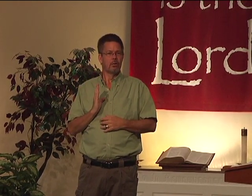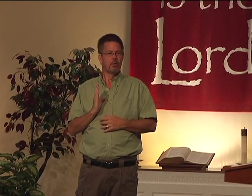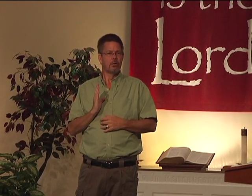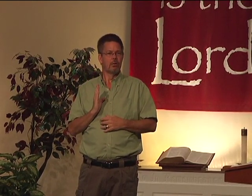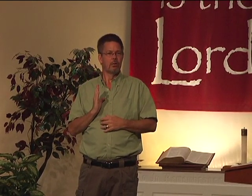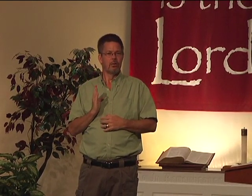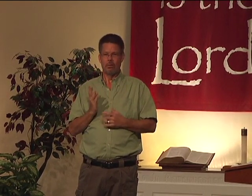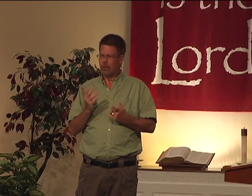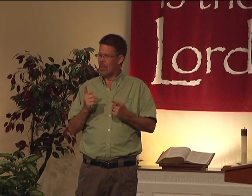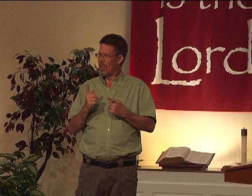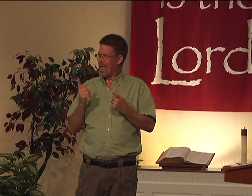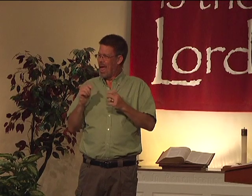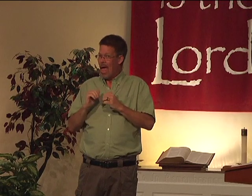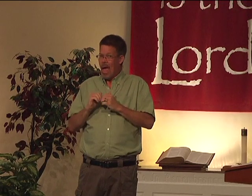and see God, that's what it's here for.